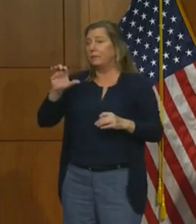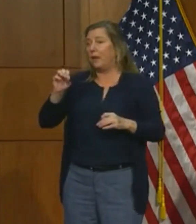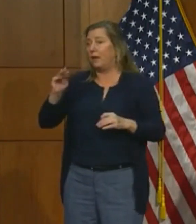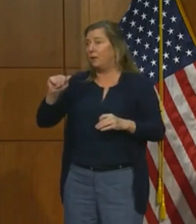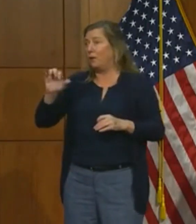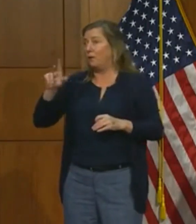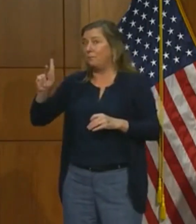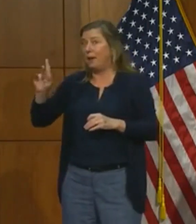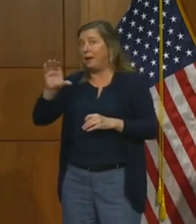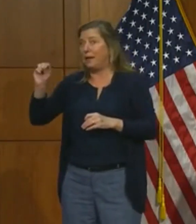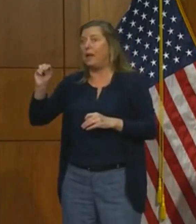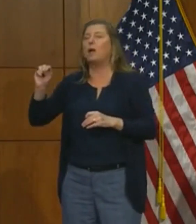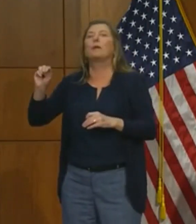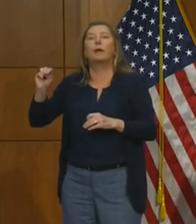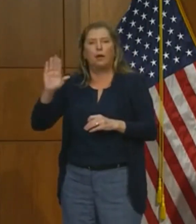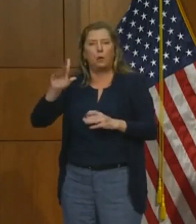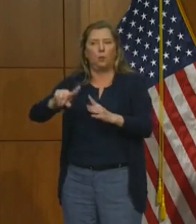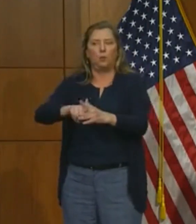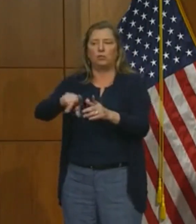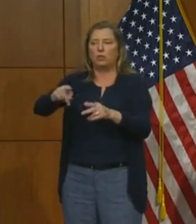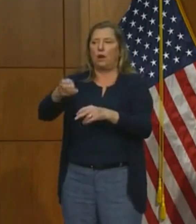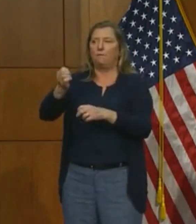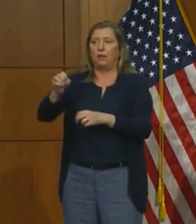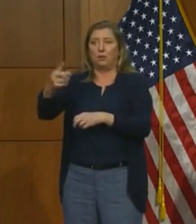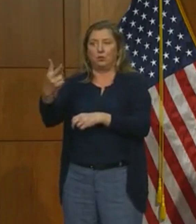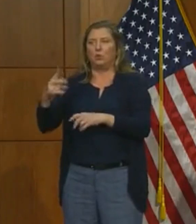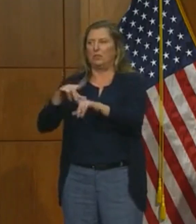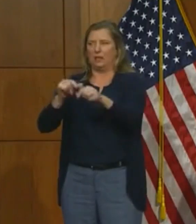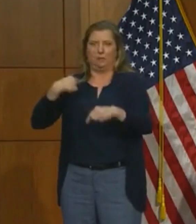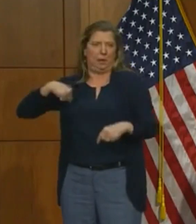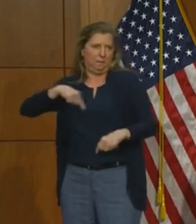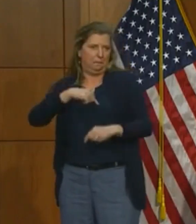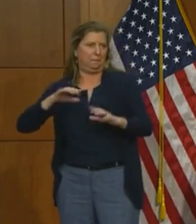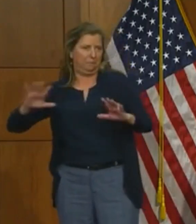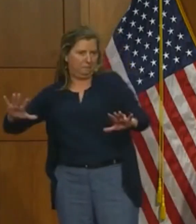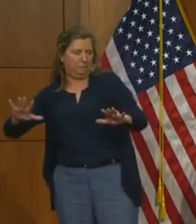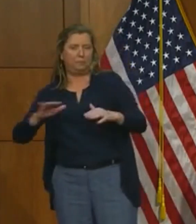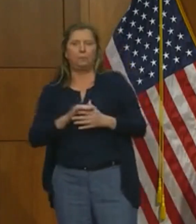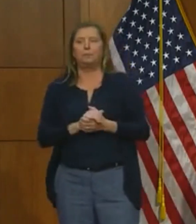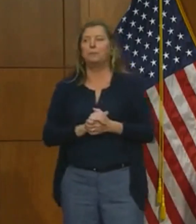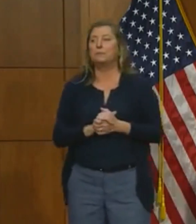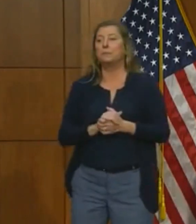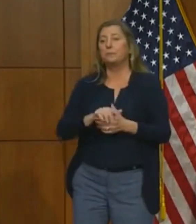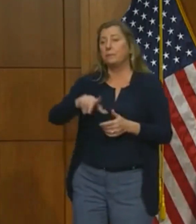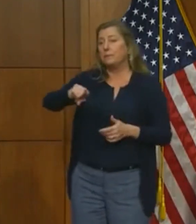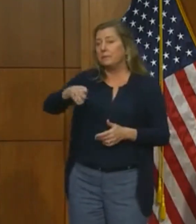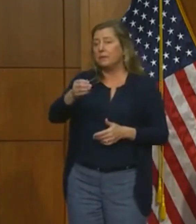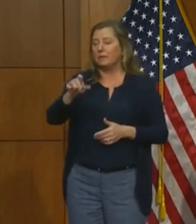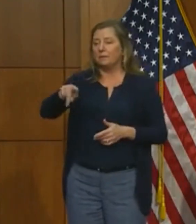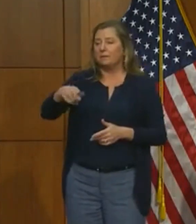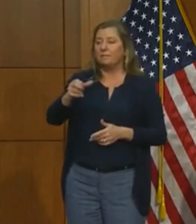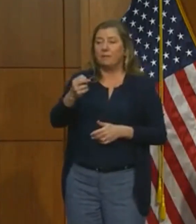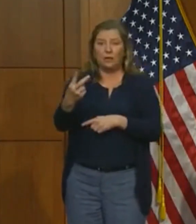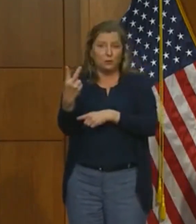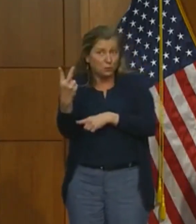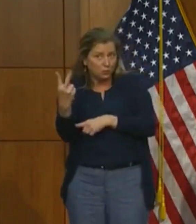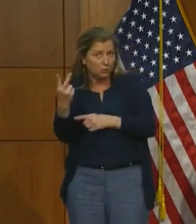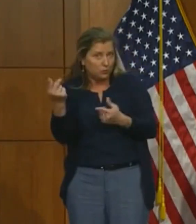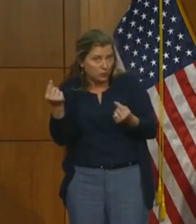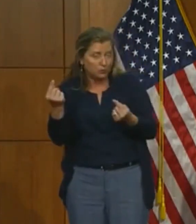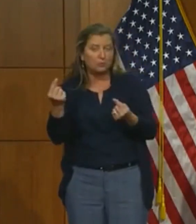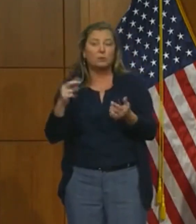into phase two, as the rest of Virginia does. Phase two will include more flexibility for